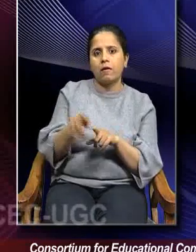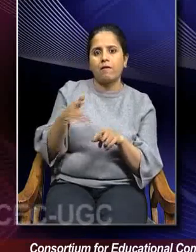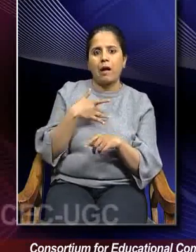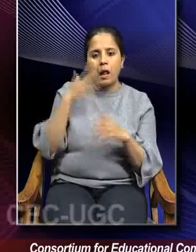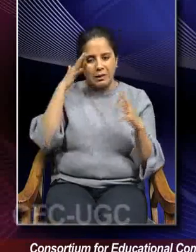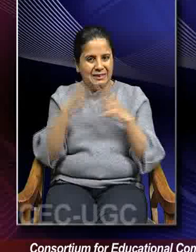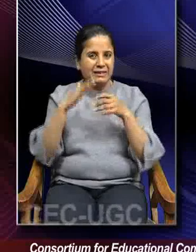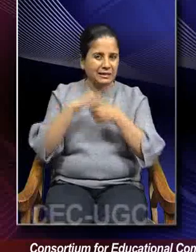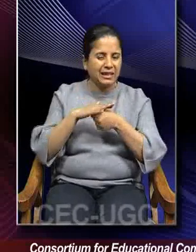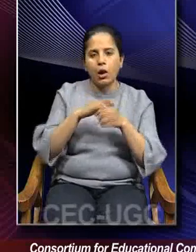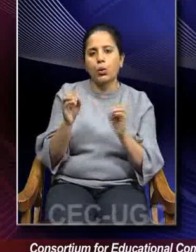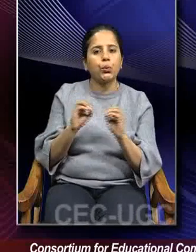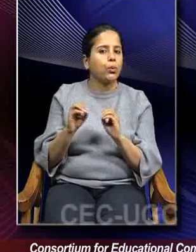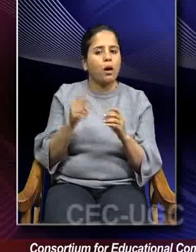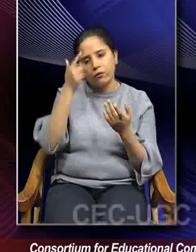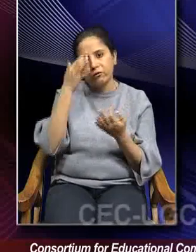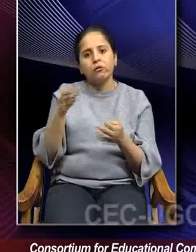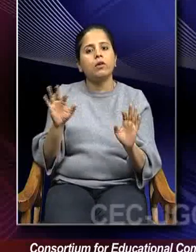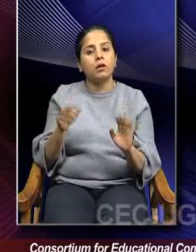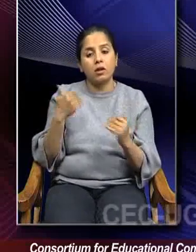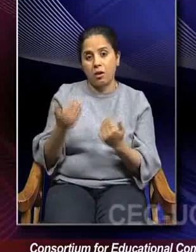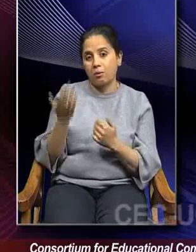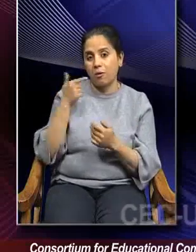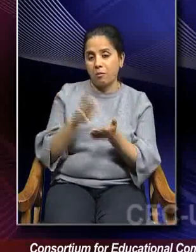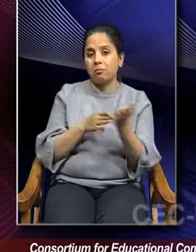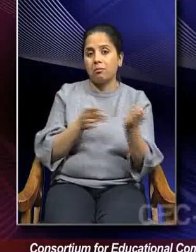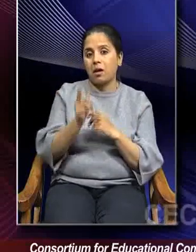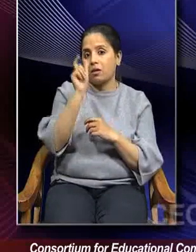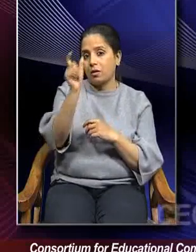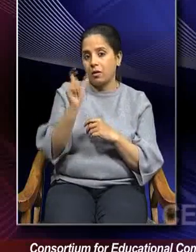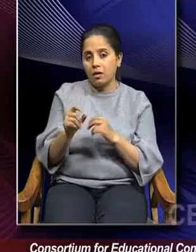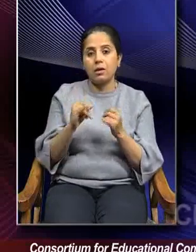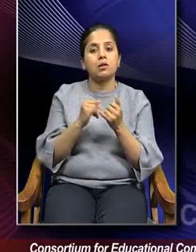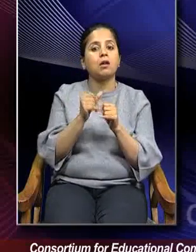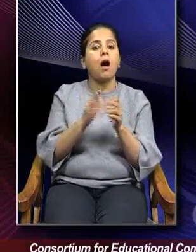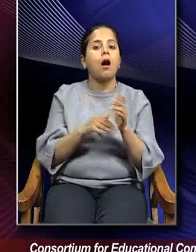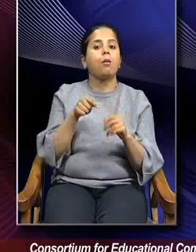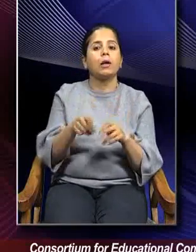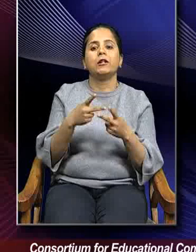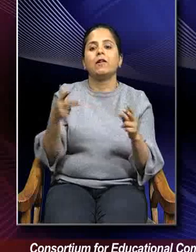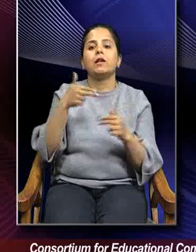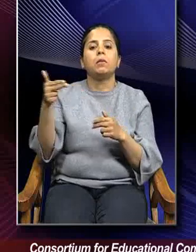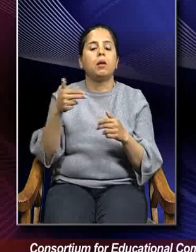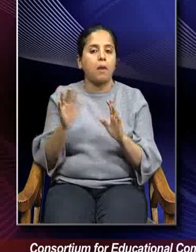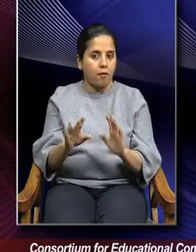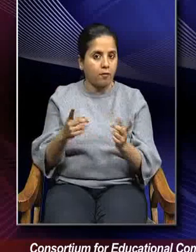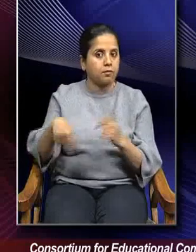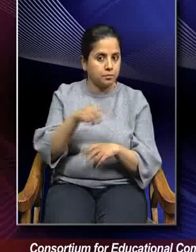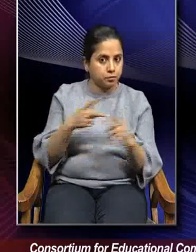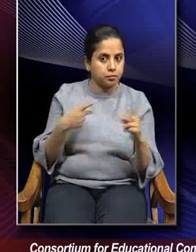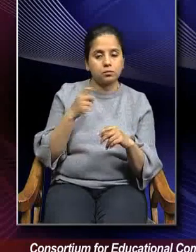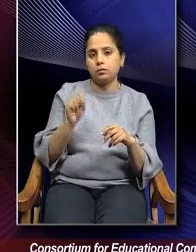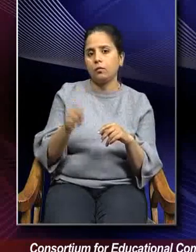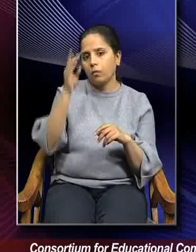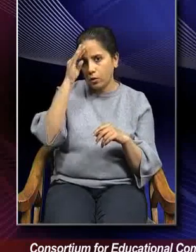stressed. So in the recent management terminology, this SAM approach goes by different names and just like